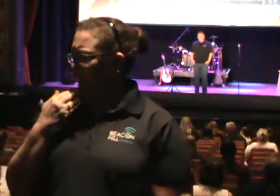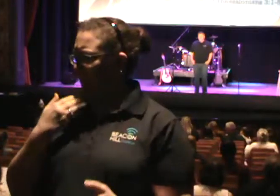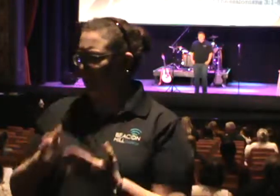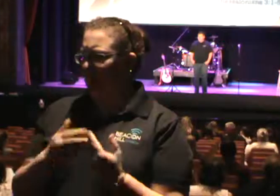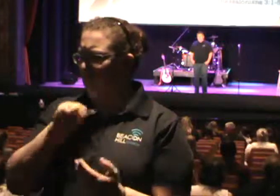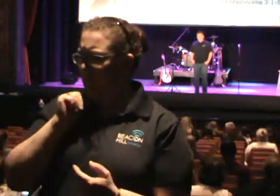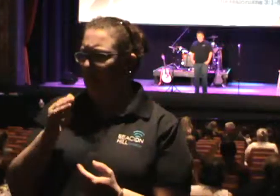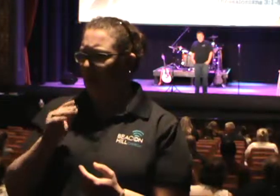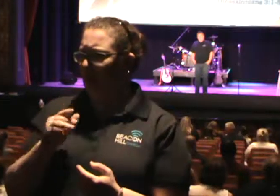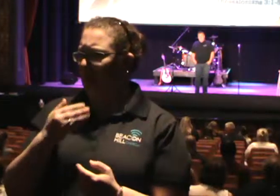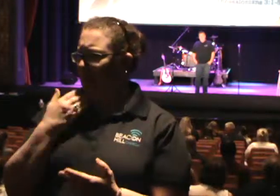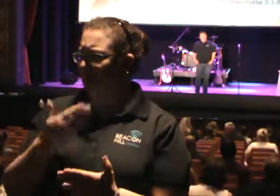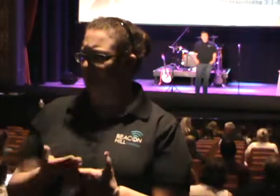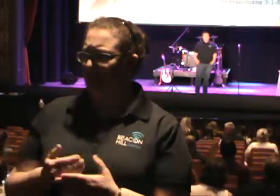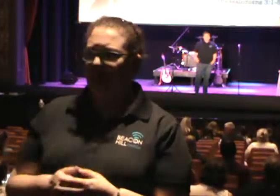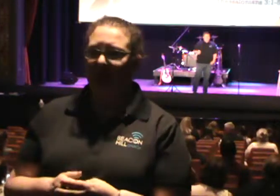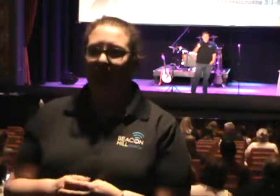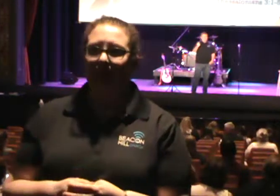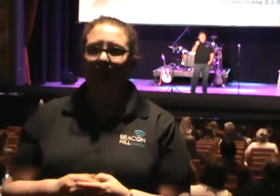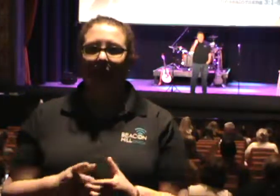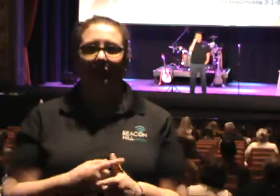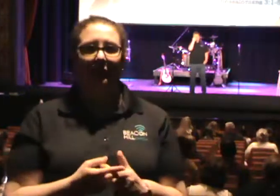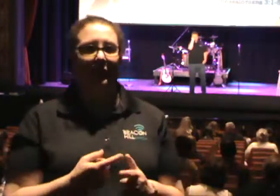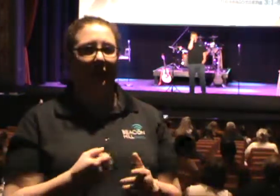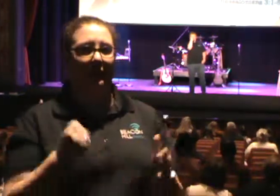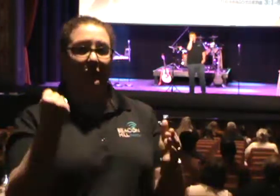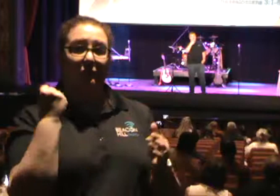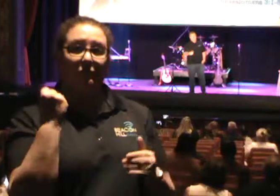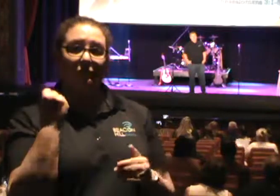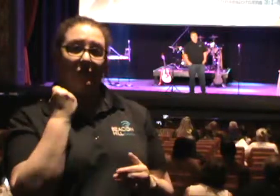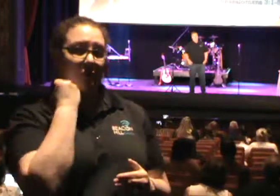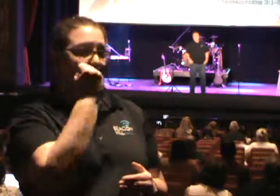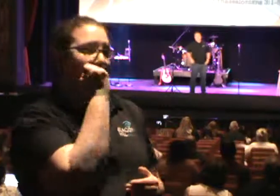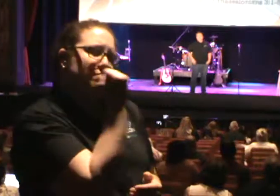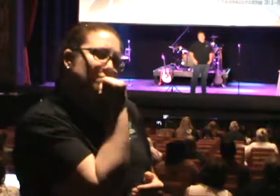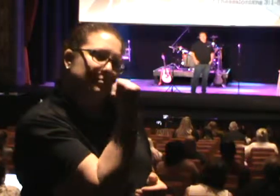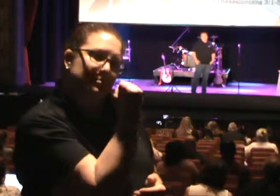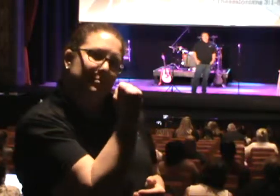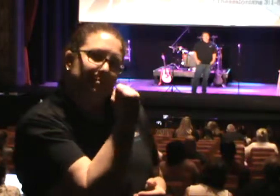at all. And then he takes his fist and puts it up in my face.